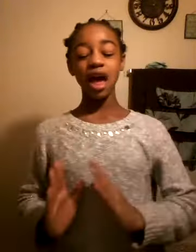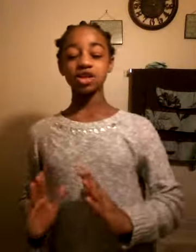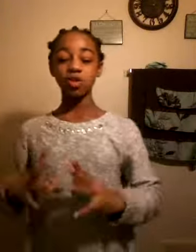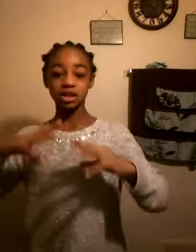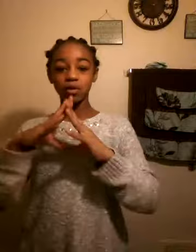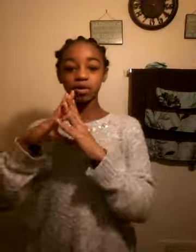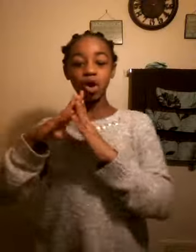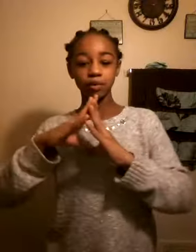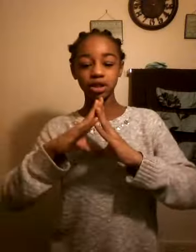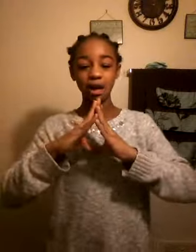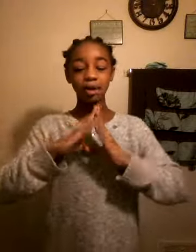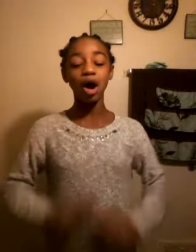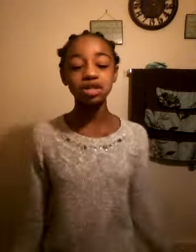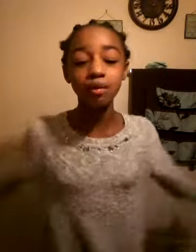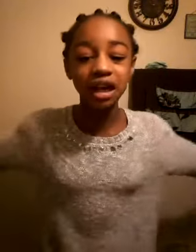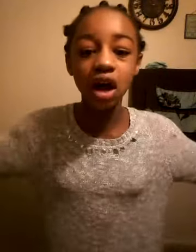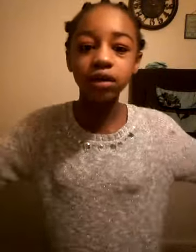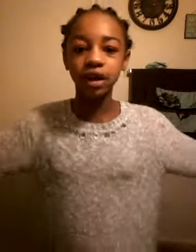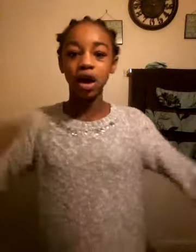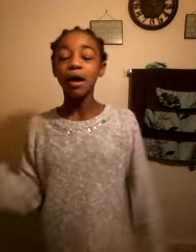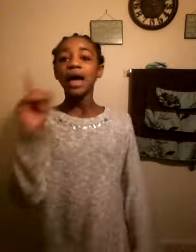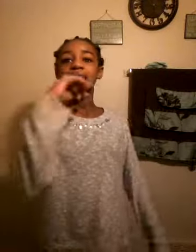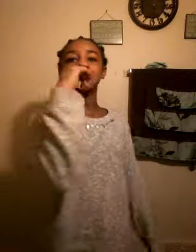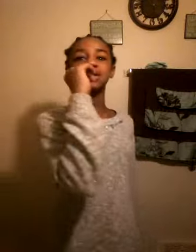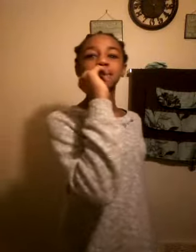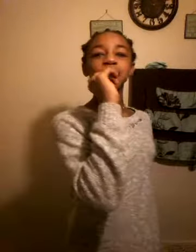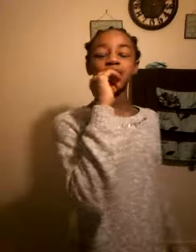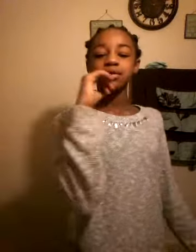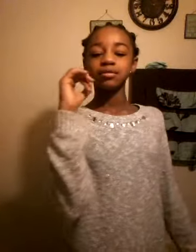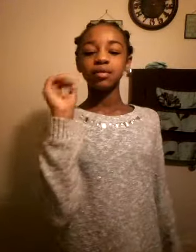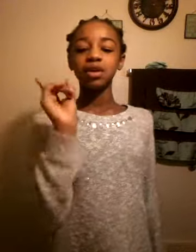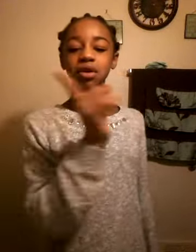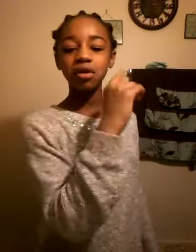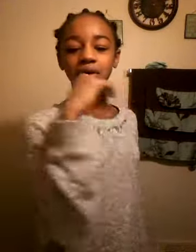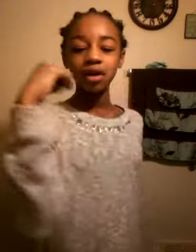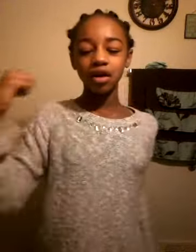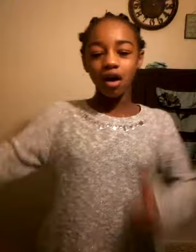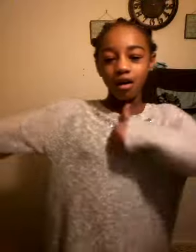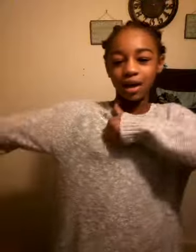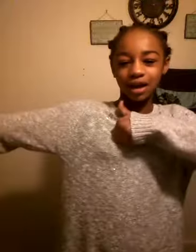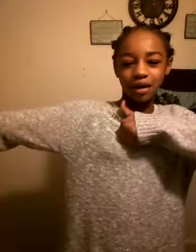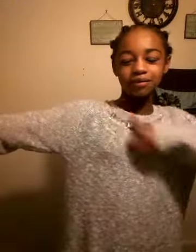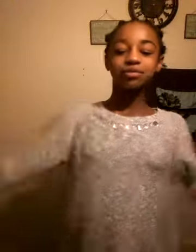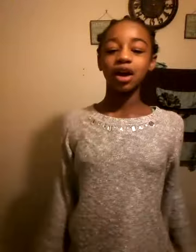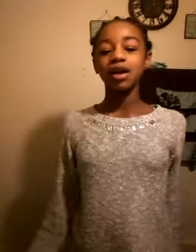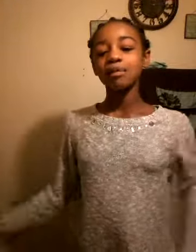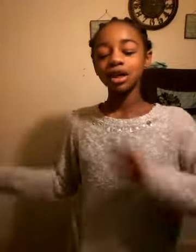kind of short because I want to hold up your time but I'm also making another video and that's going to be do your own makeup but